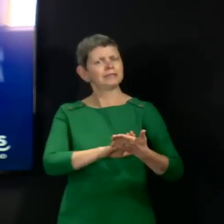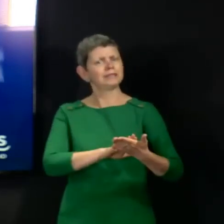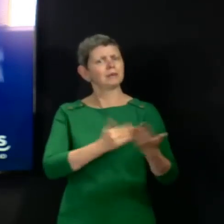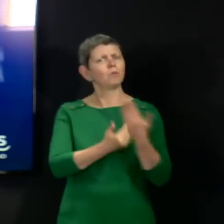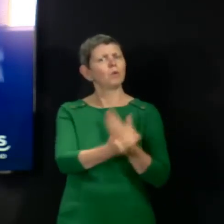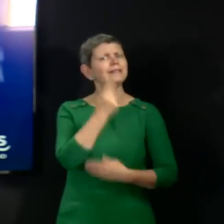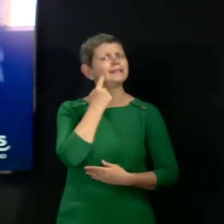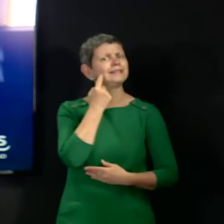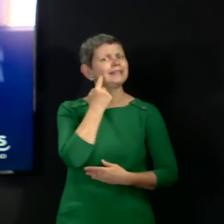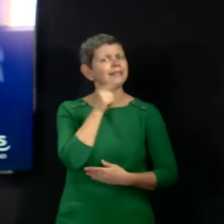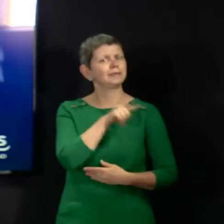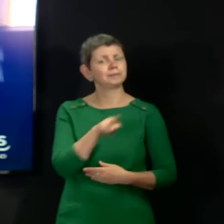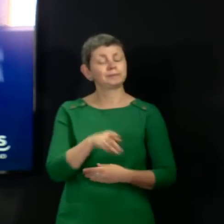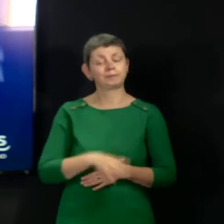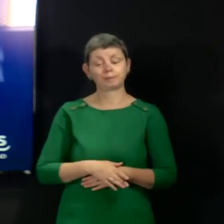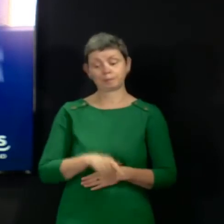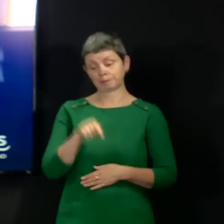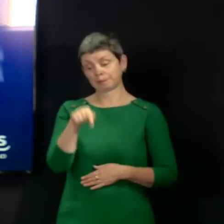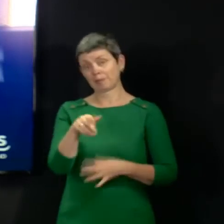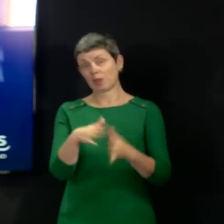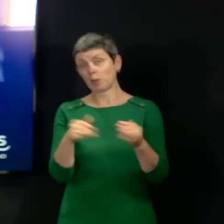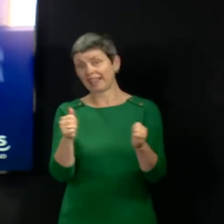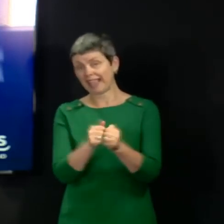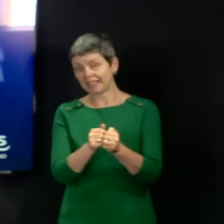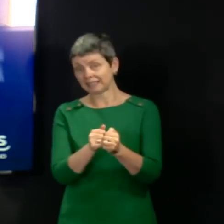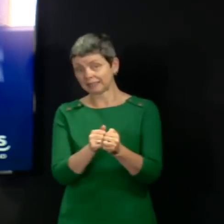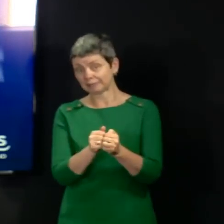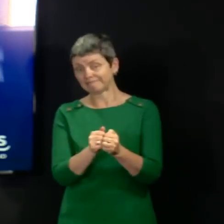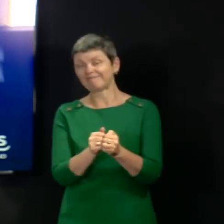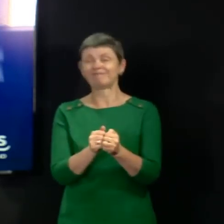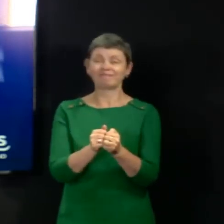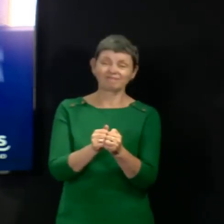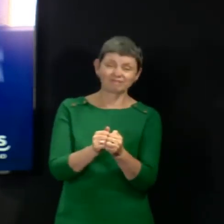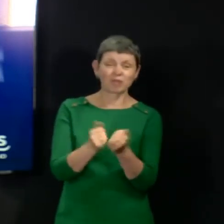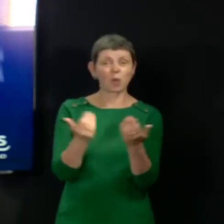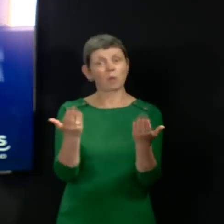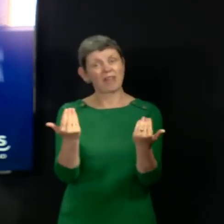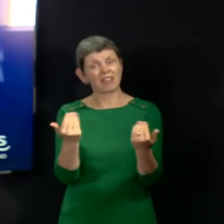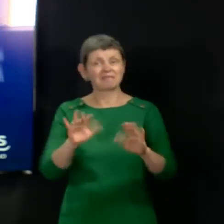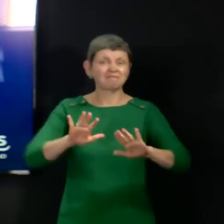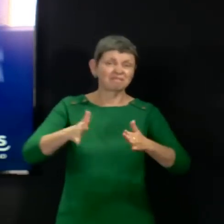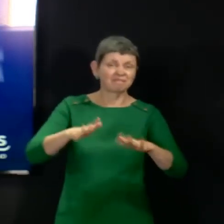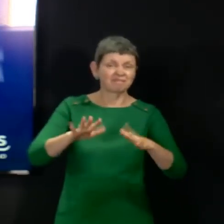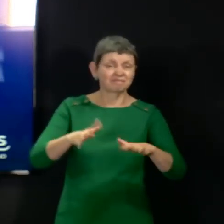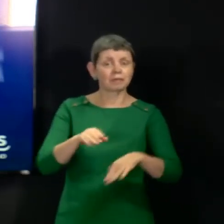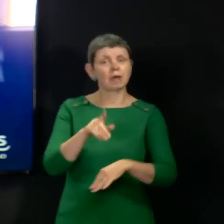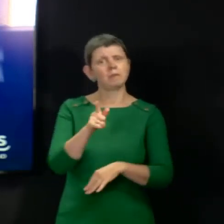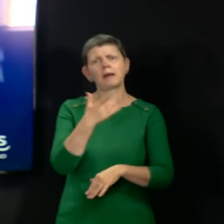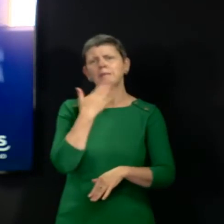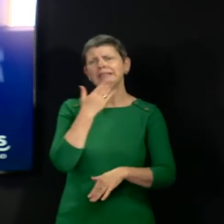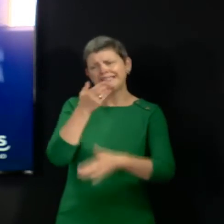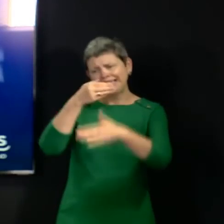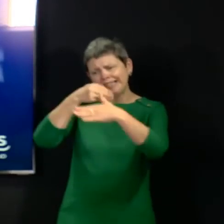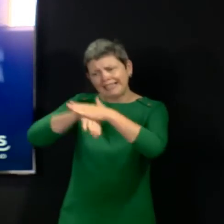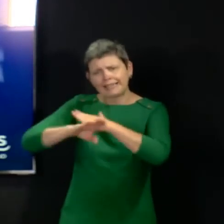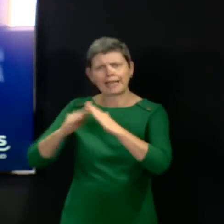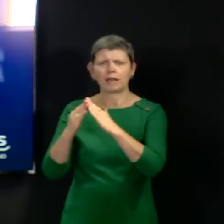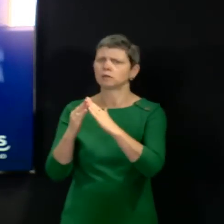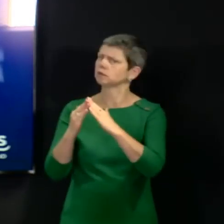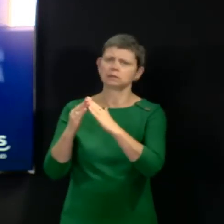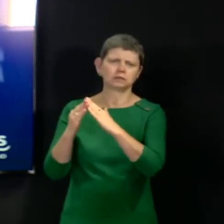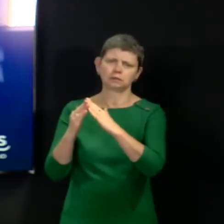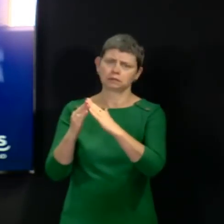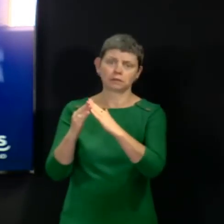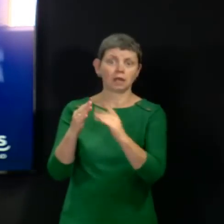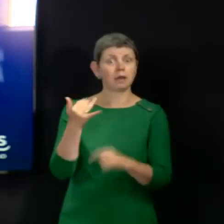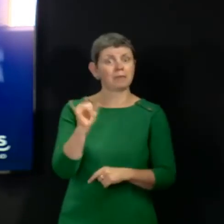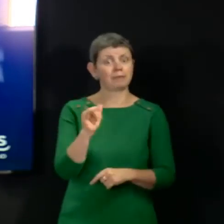now we've got another weekend coming up. The weather doesn't look as if it's going to be so good, but please don't be tempted to go indoors. And you might need to take an